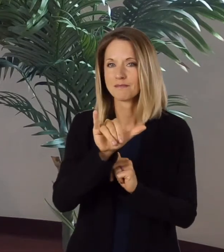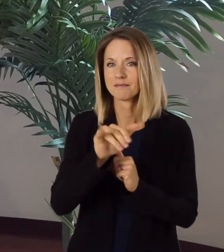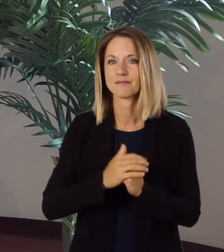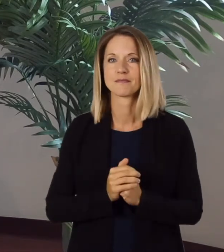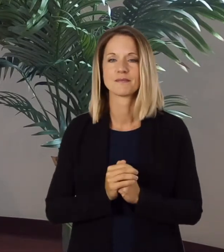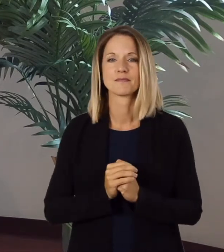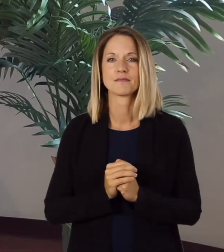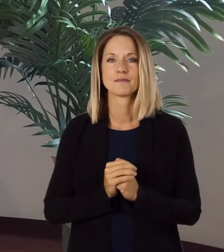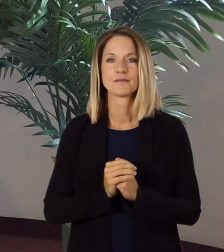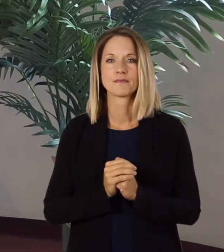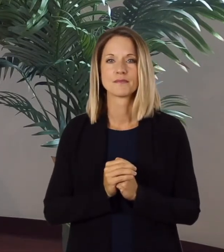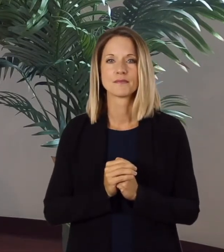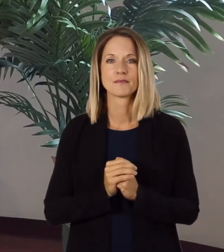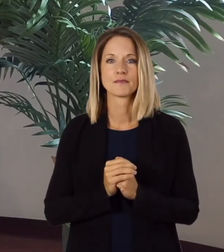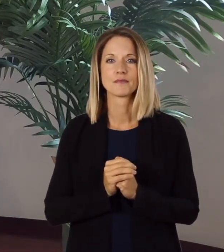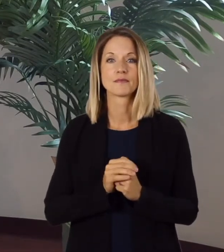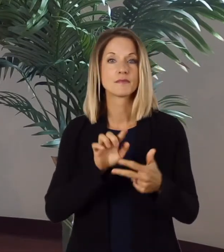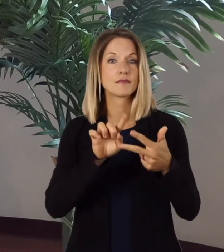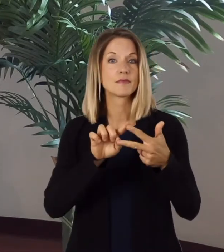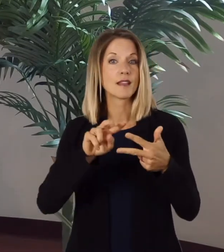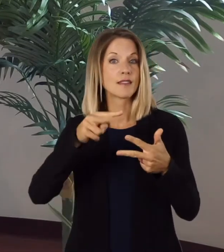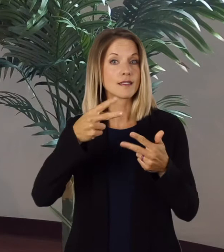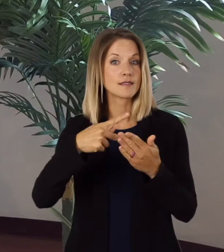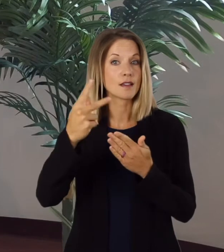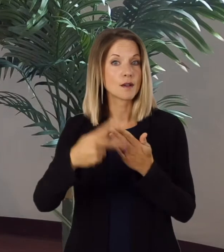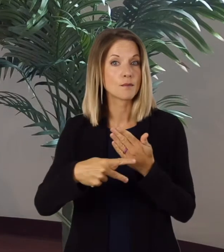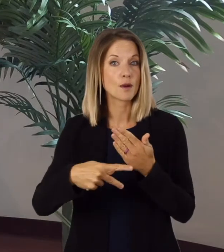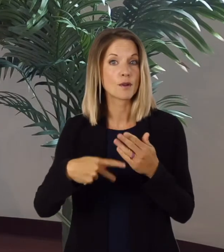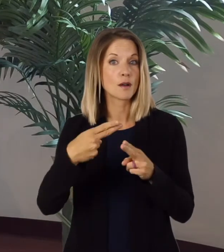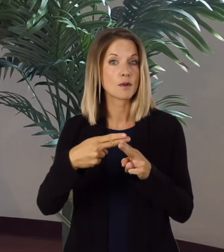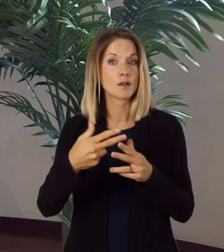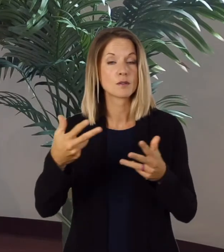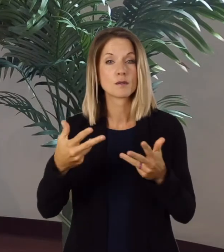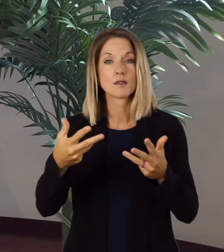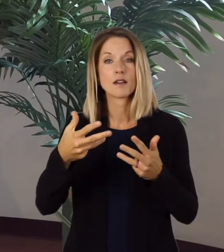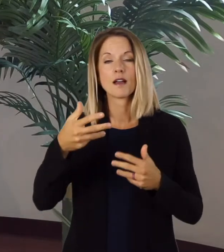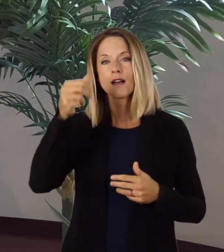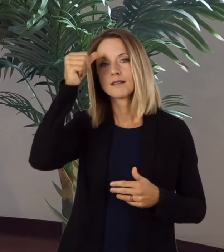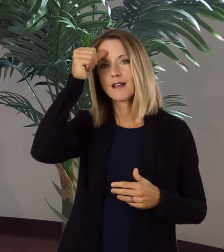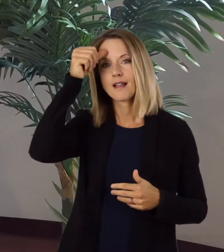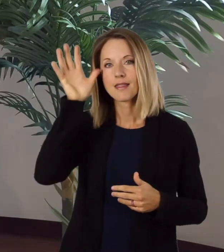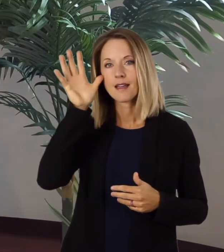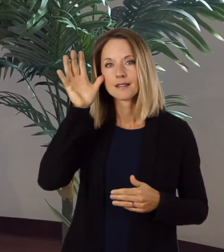The second program that we have is called Alaska Can Connect